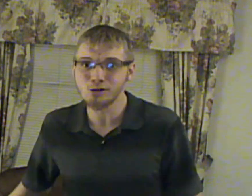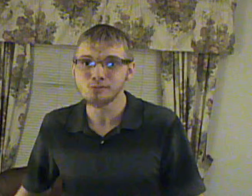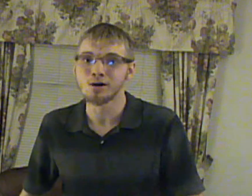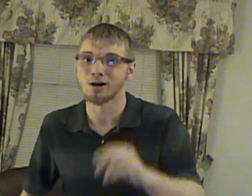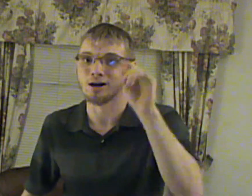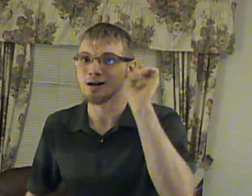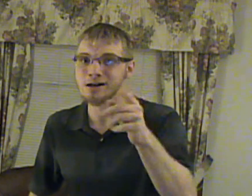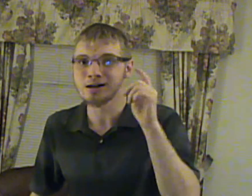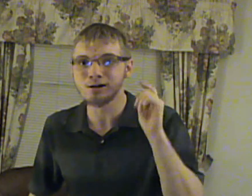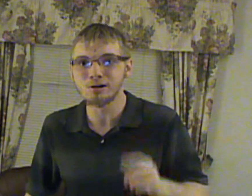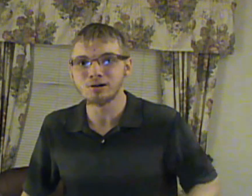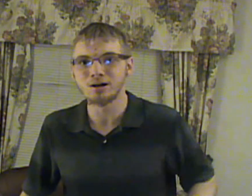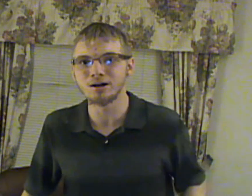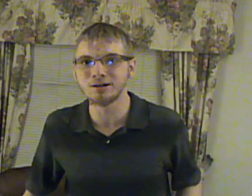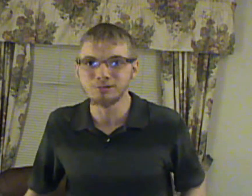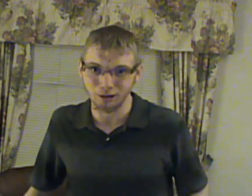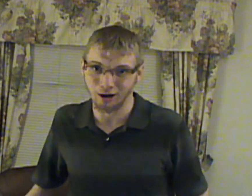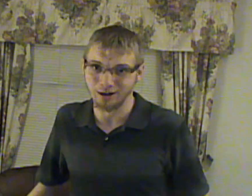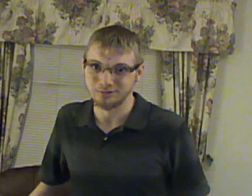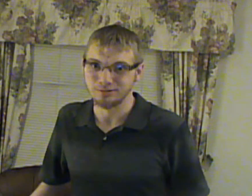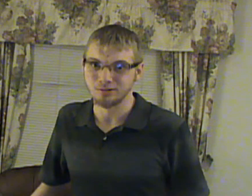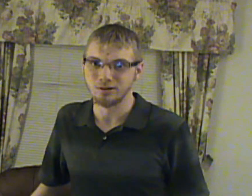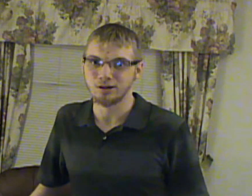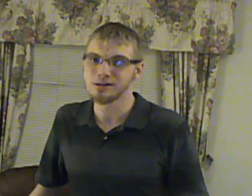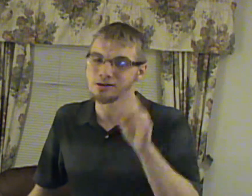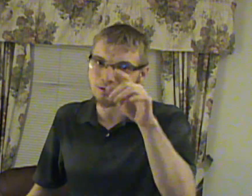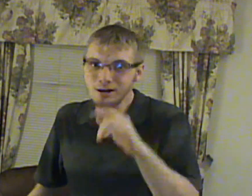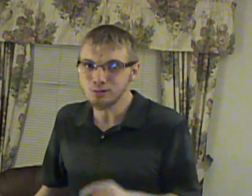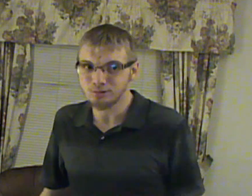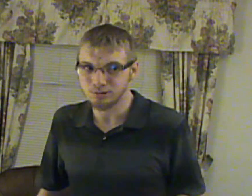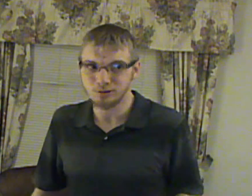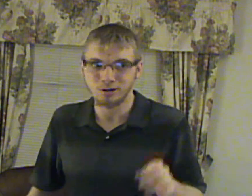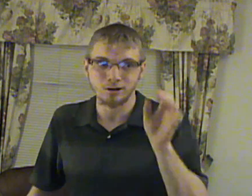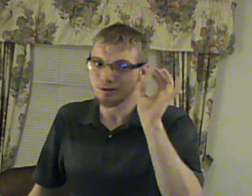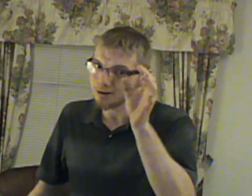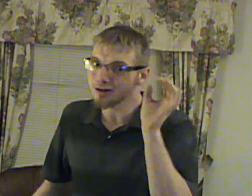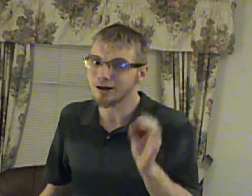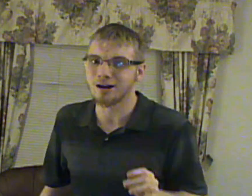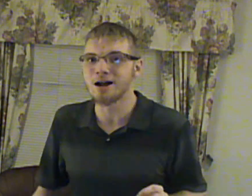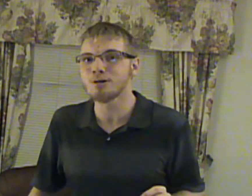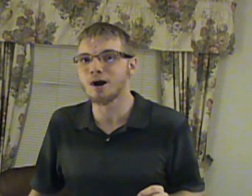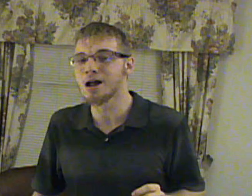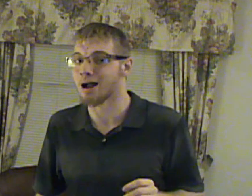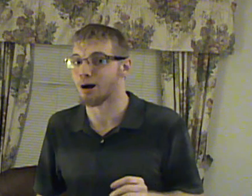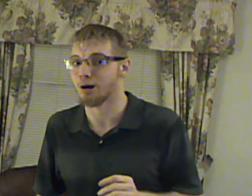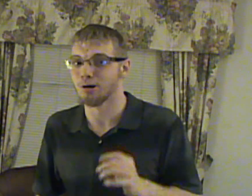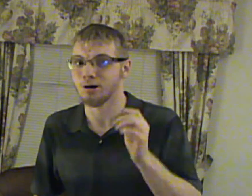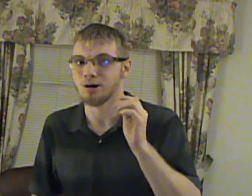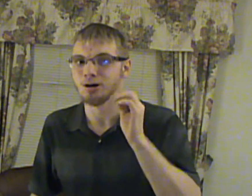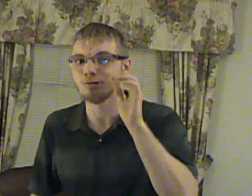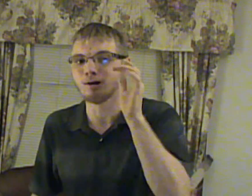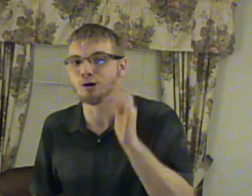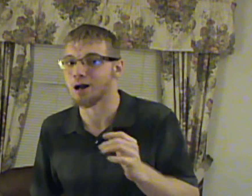on a few days ago. And, well, you can get back to my channel. My workout.